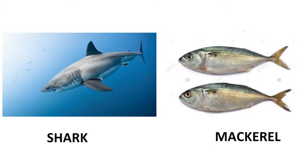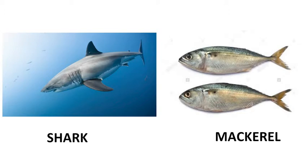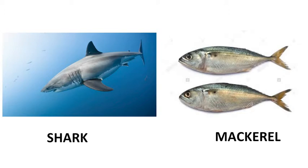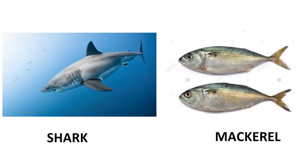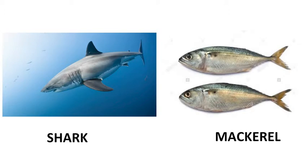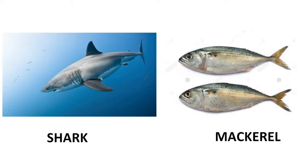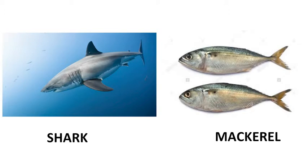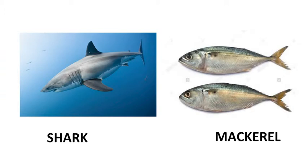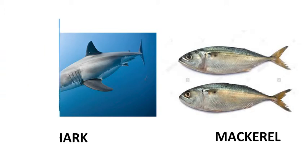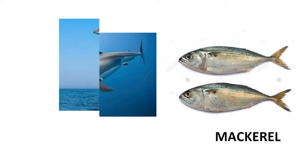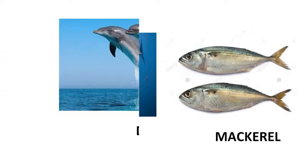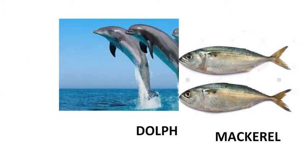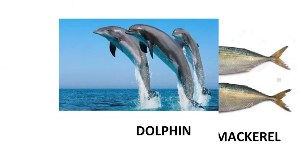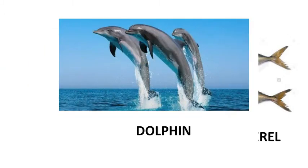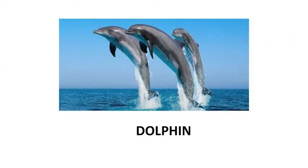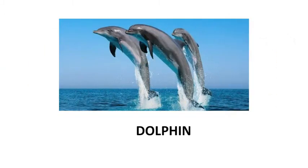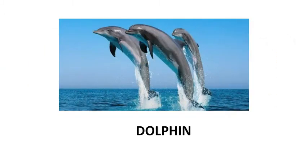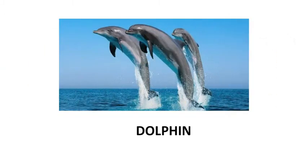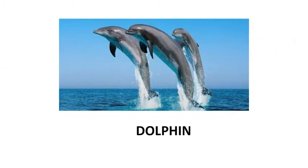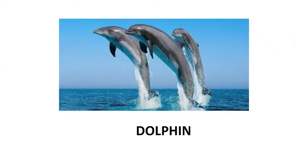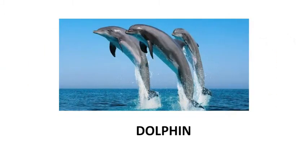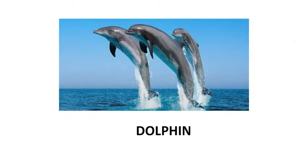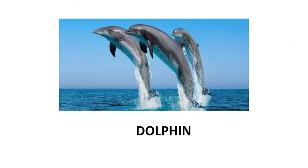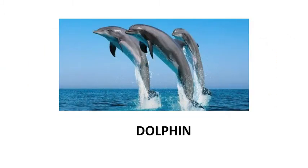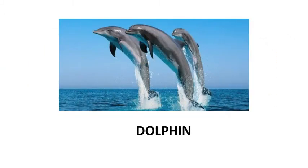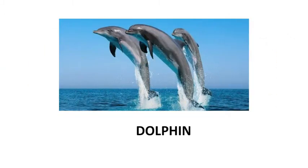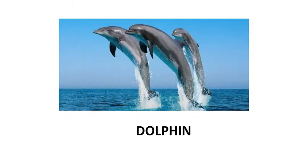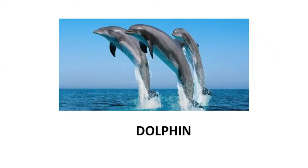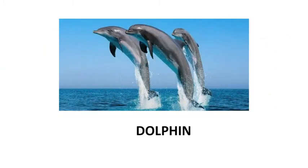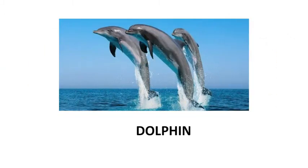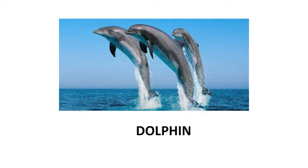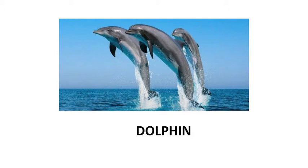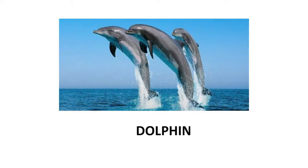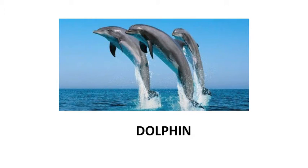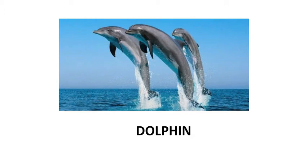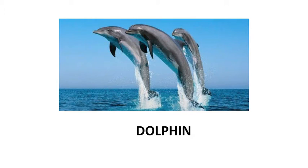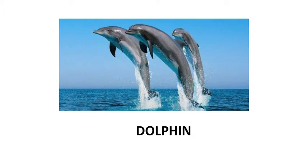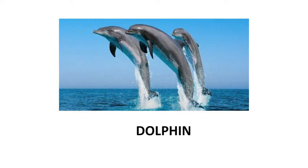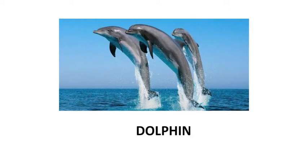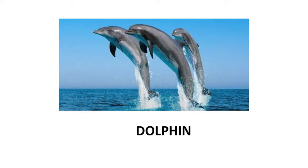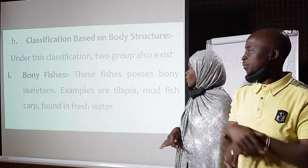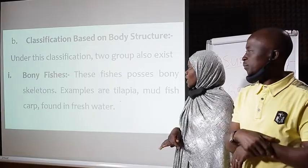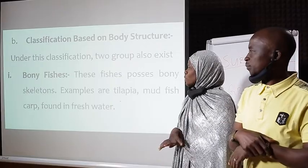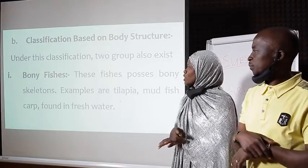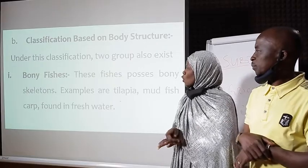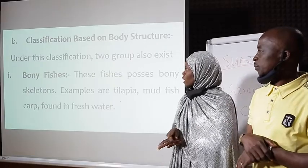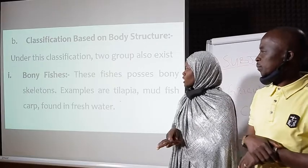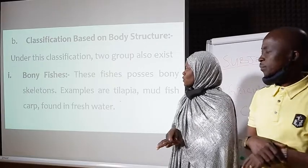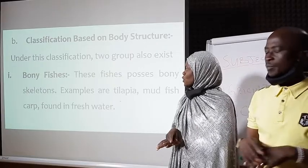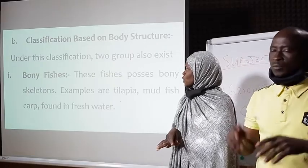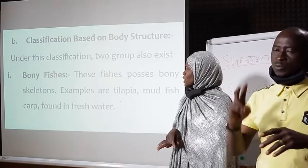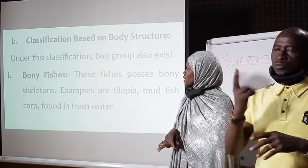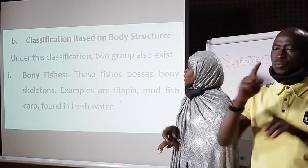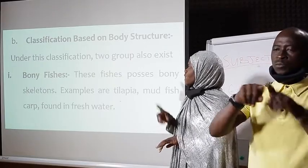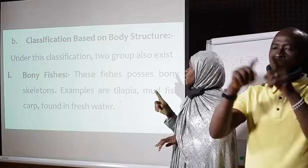This is dolphin. Dolphin fish. They are all water. They are all salt water fish. Now, the second